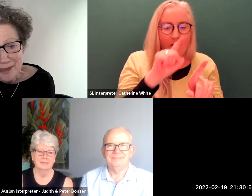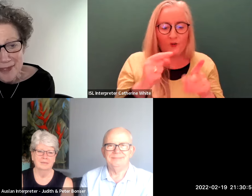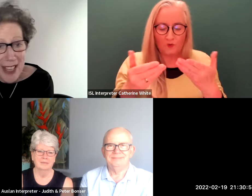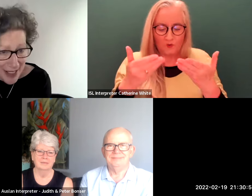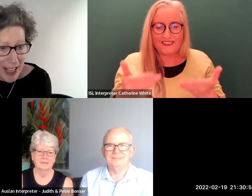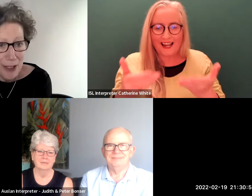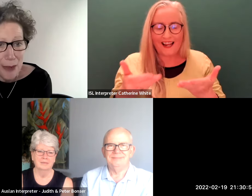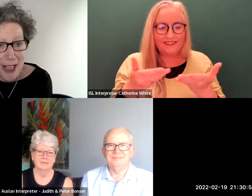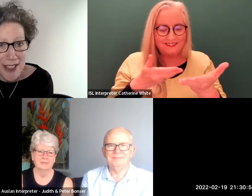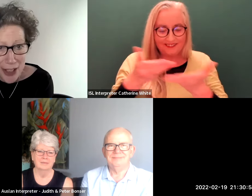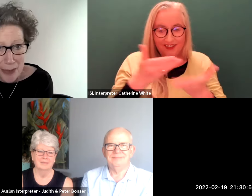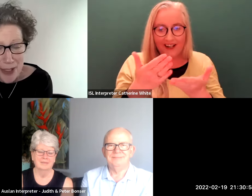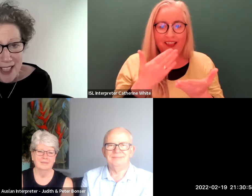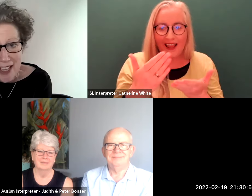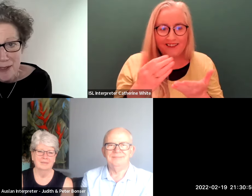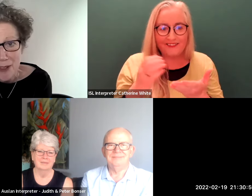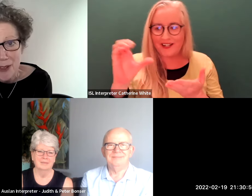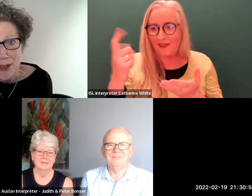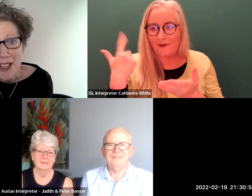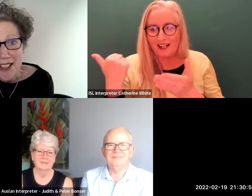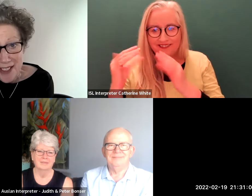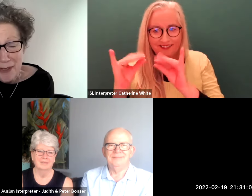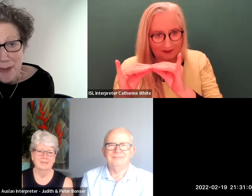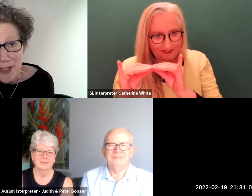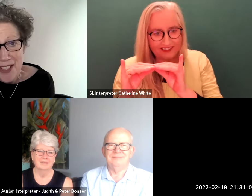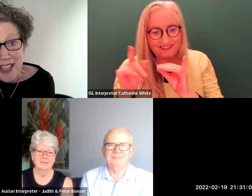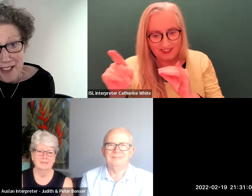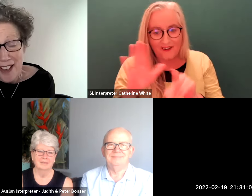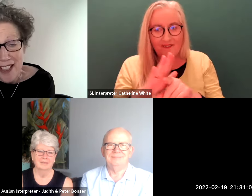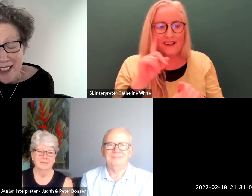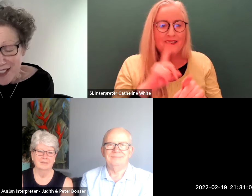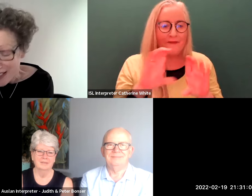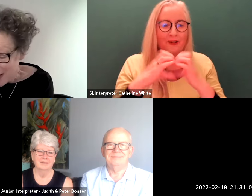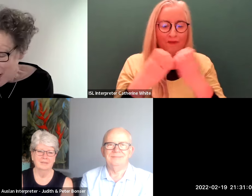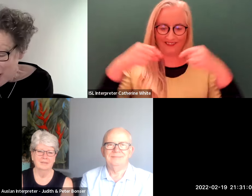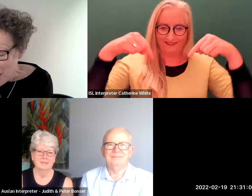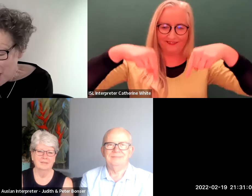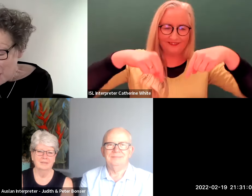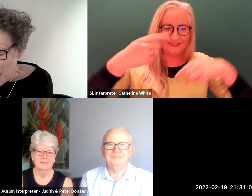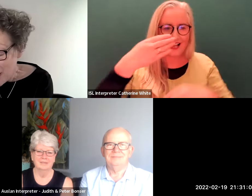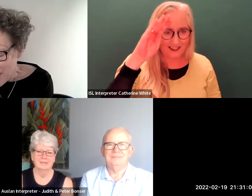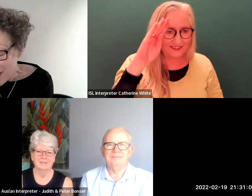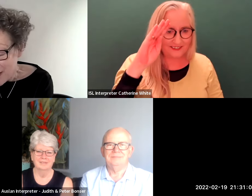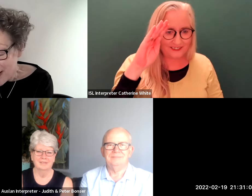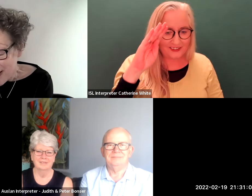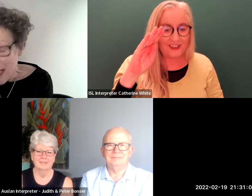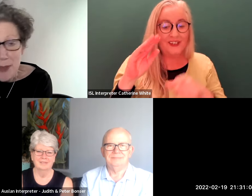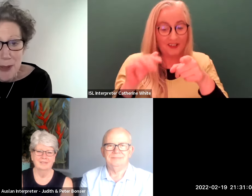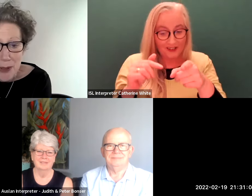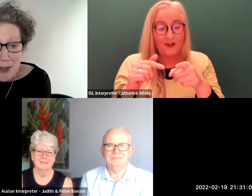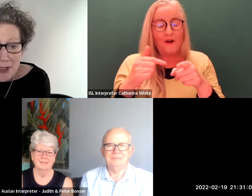thanks to katherine white interpreting here for the deaf community here in ireland we're going to